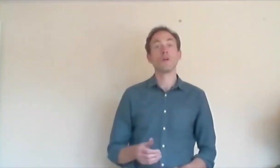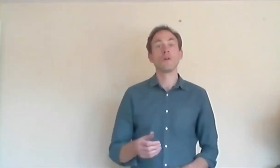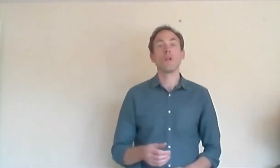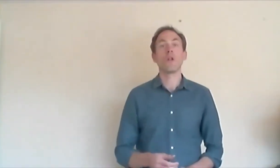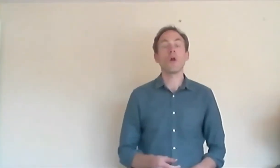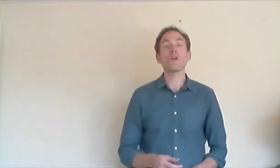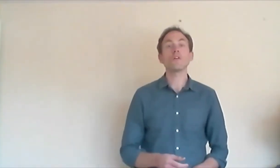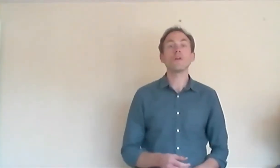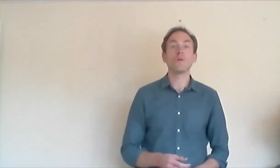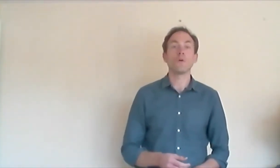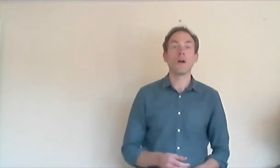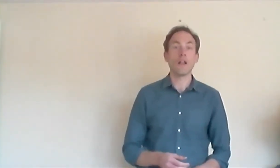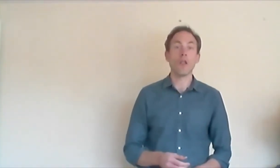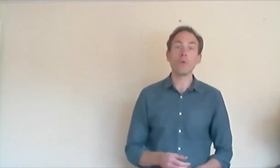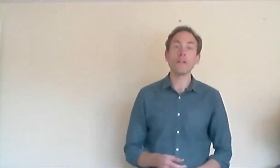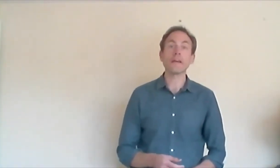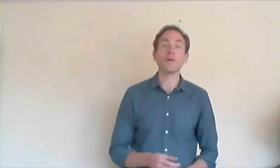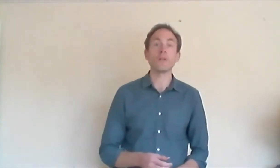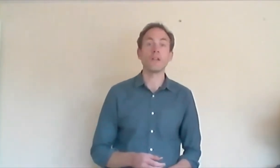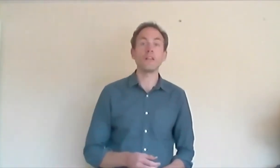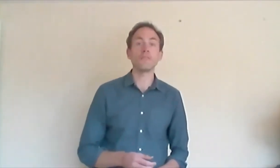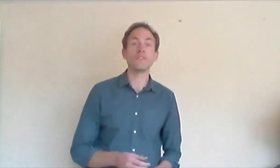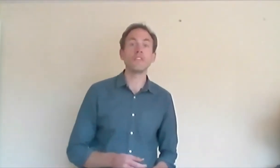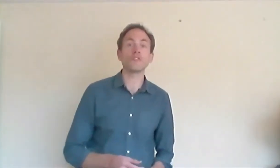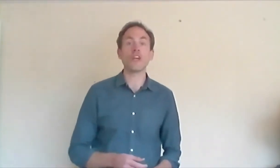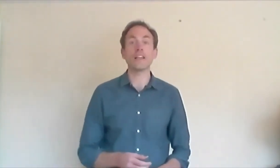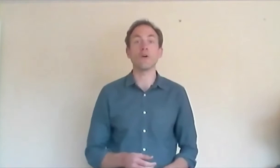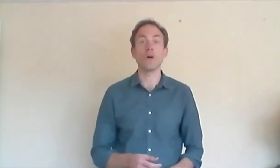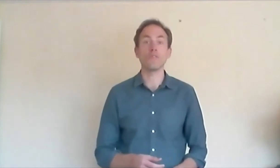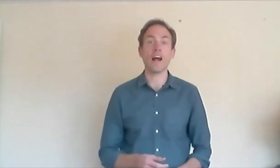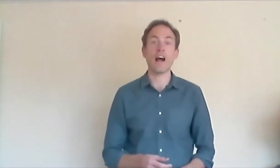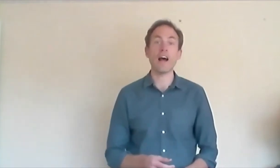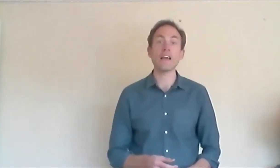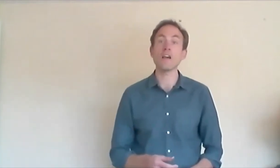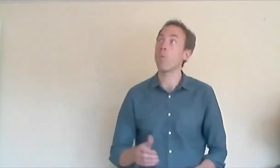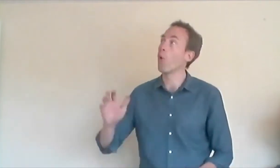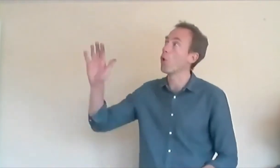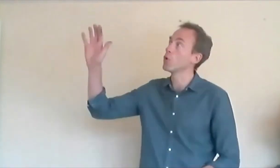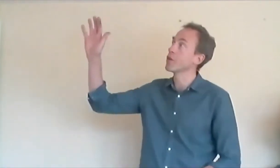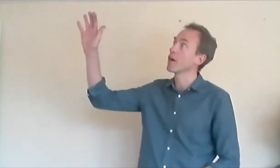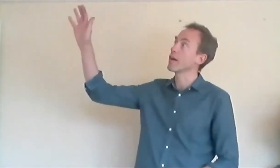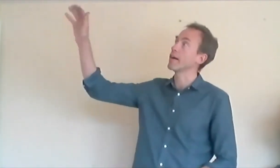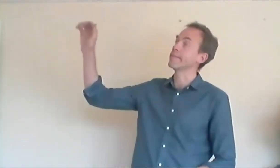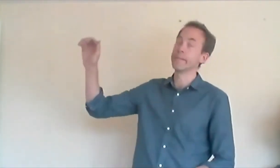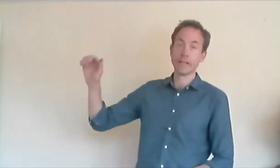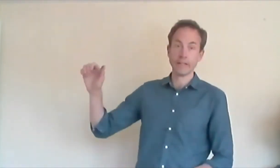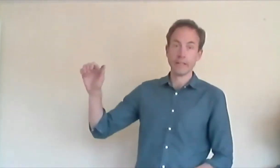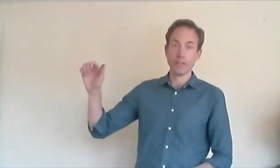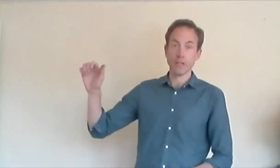Long ago, a lonely couple lived in the shadow of a high-walled garden, and